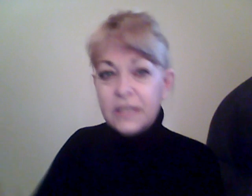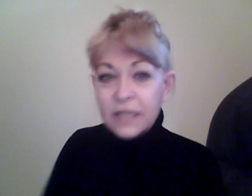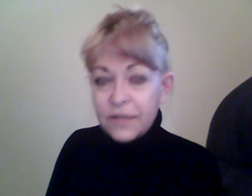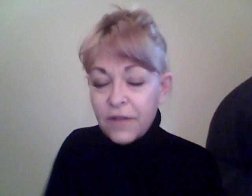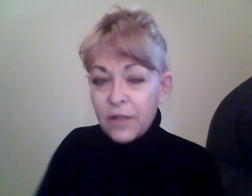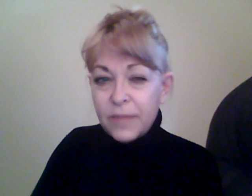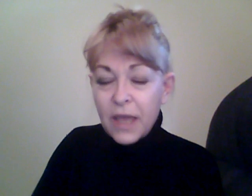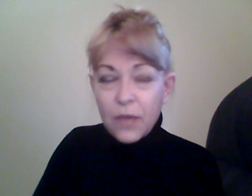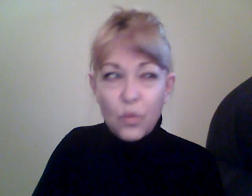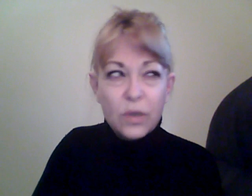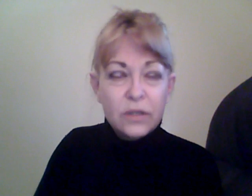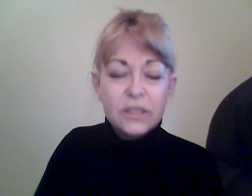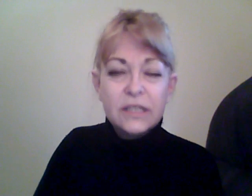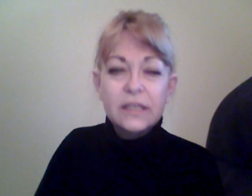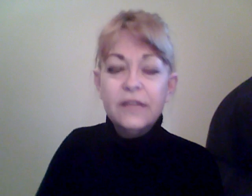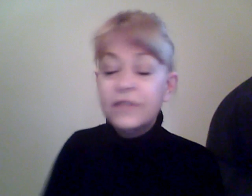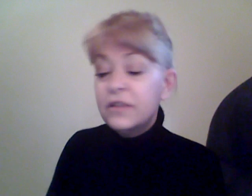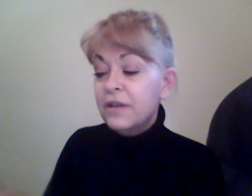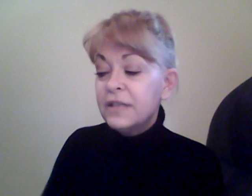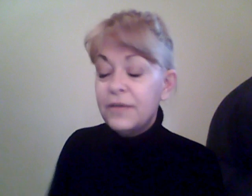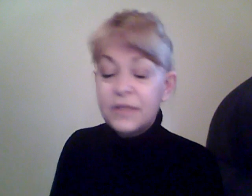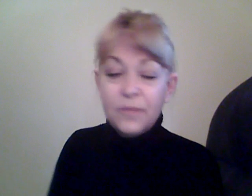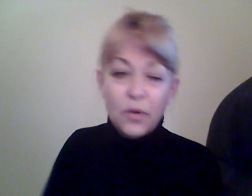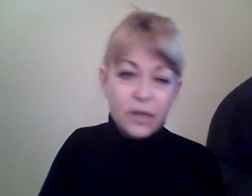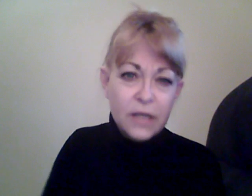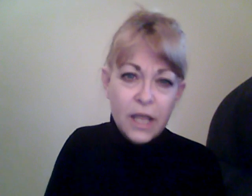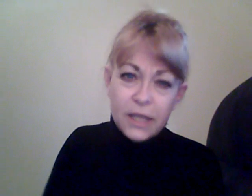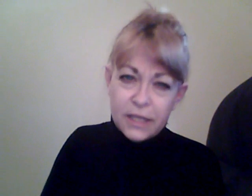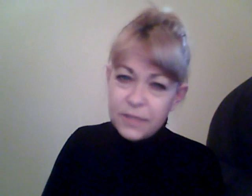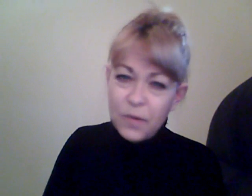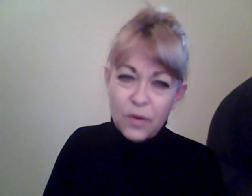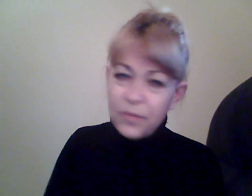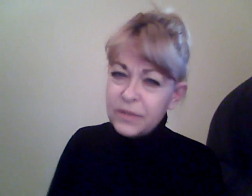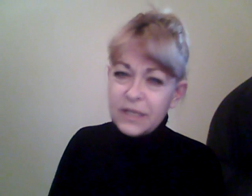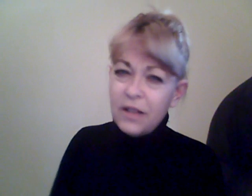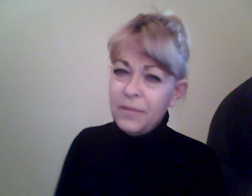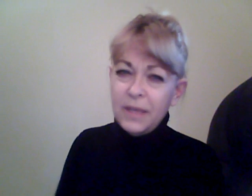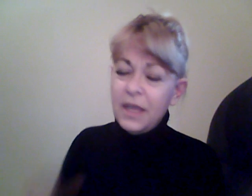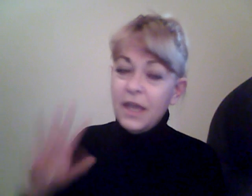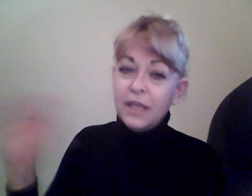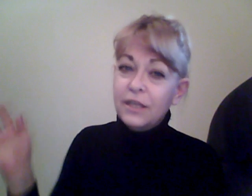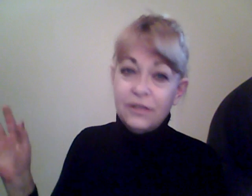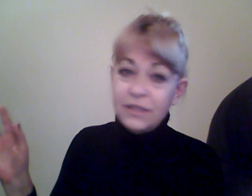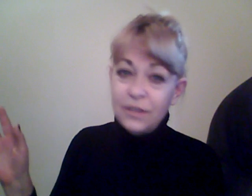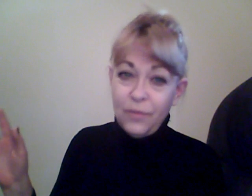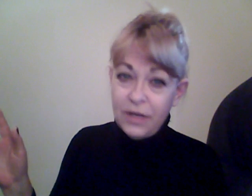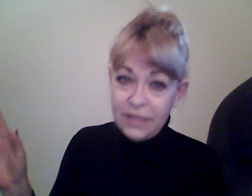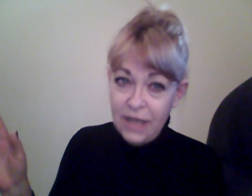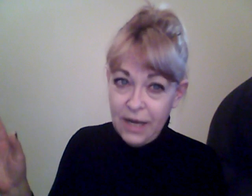to develop that will to live. As long as I was smoking, that smoking was telling me, you still want to die.